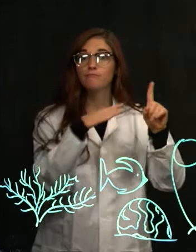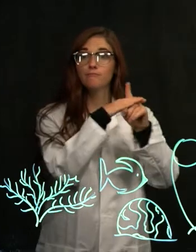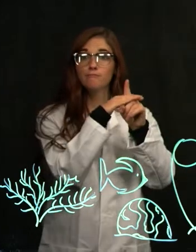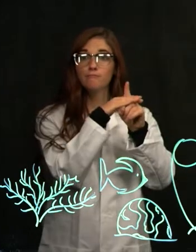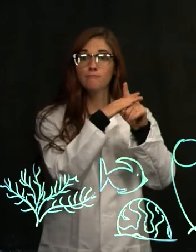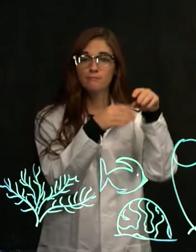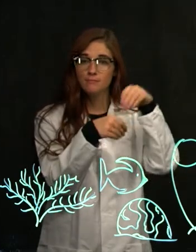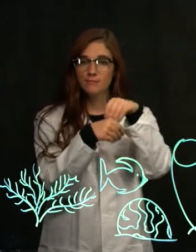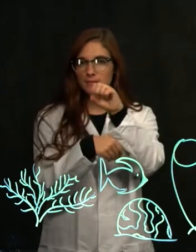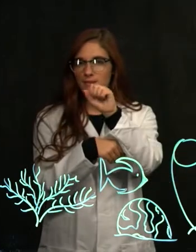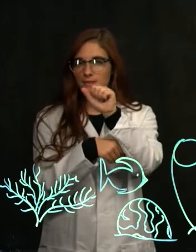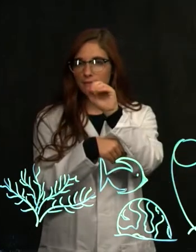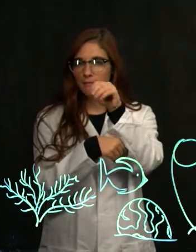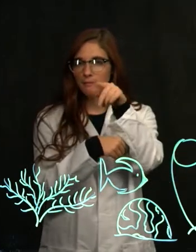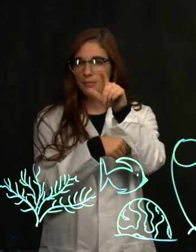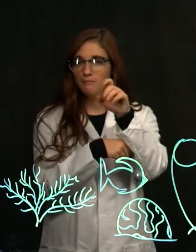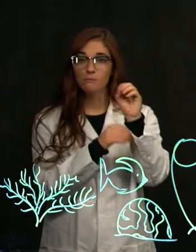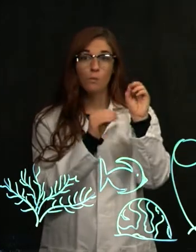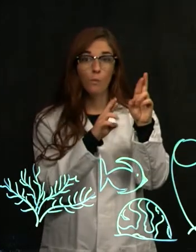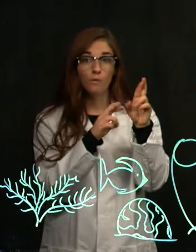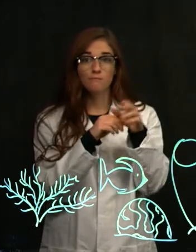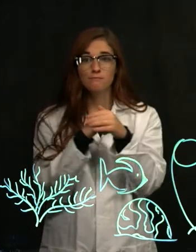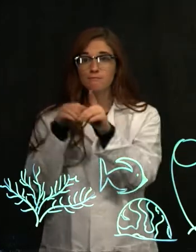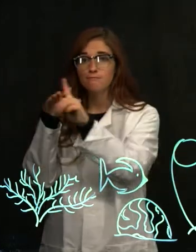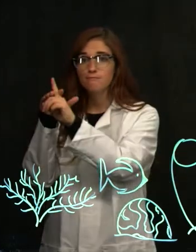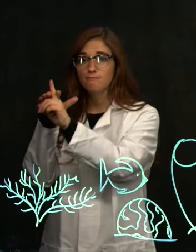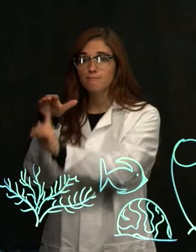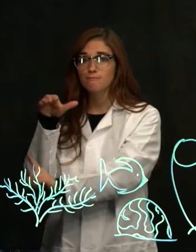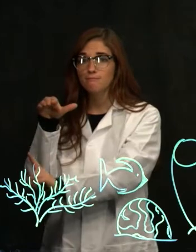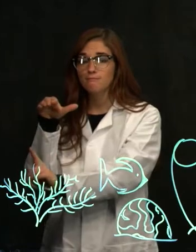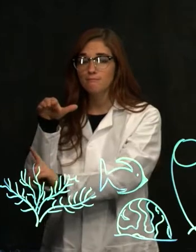or disappear